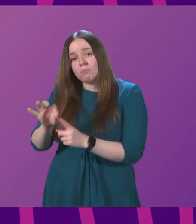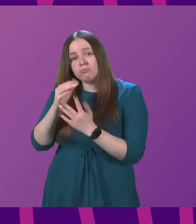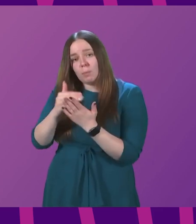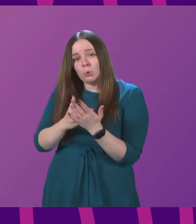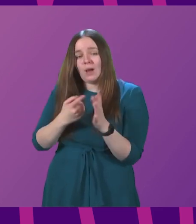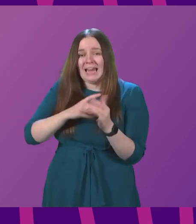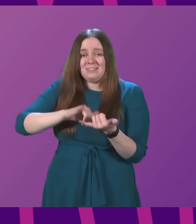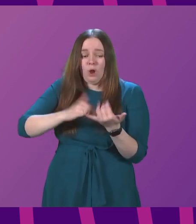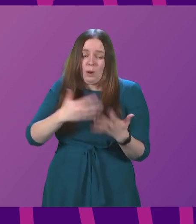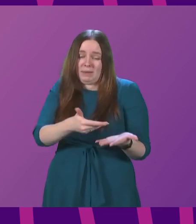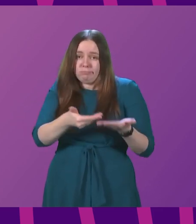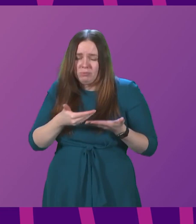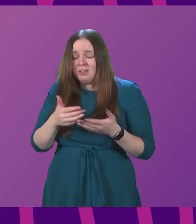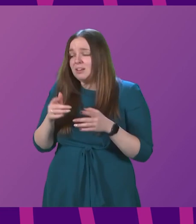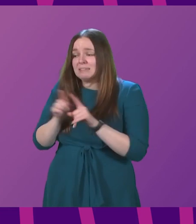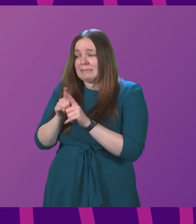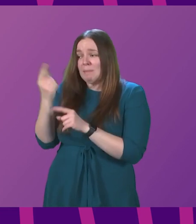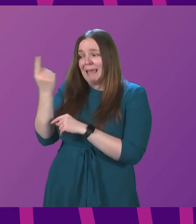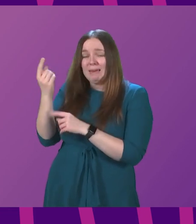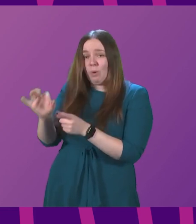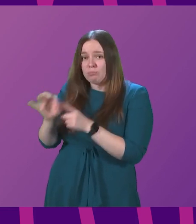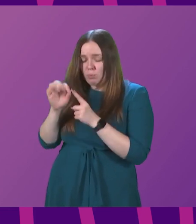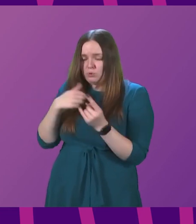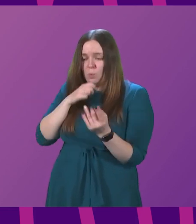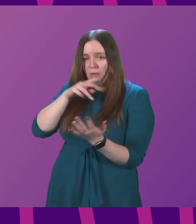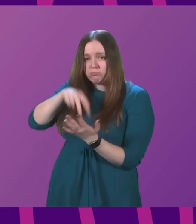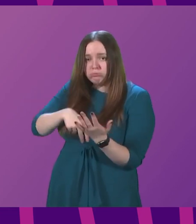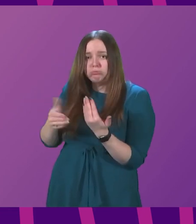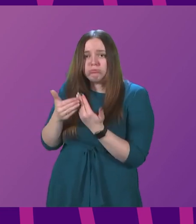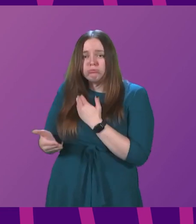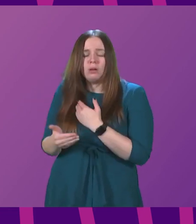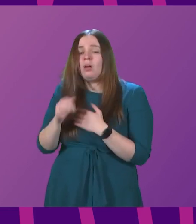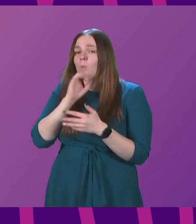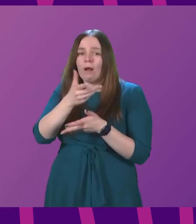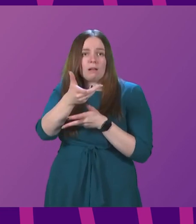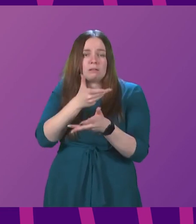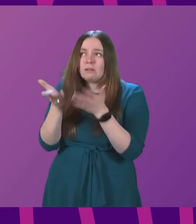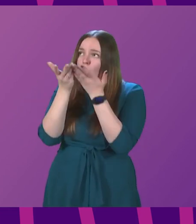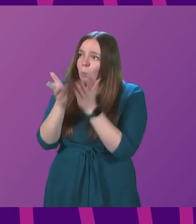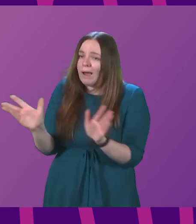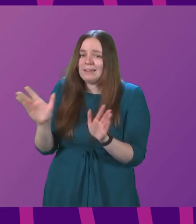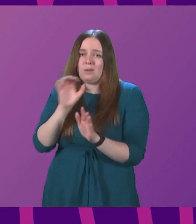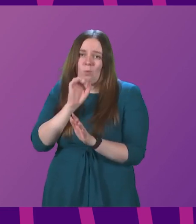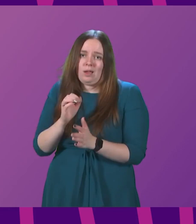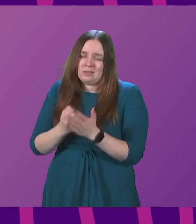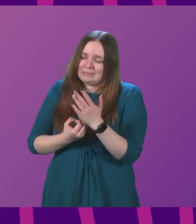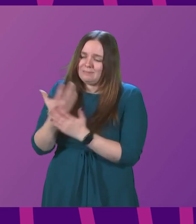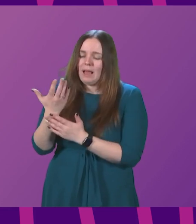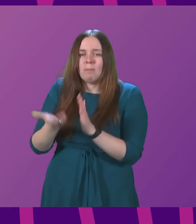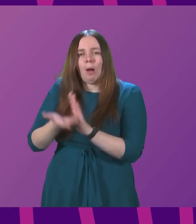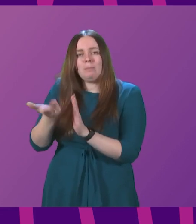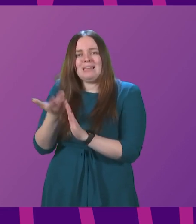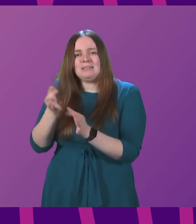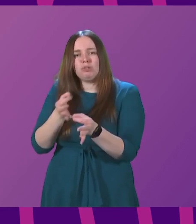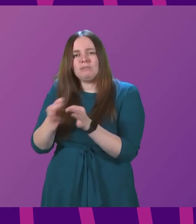puts forward. I have said before, we will consult widely as we develop the updated strategic framework over